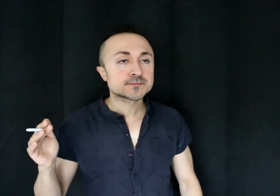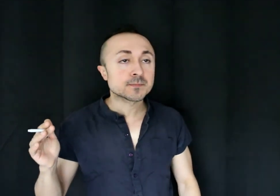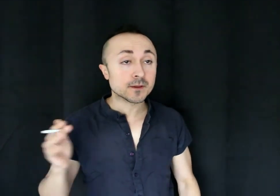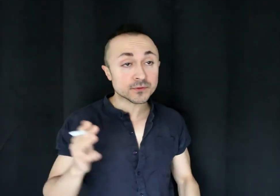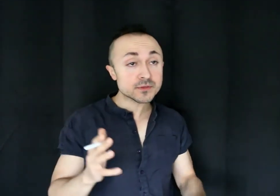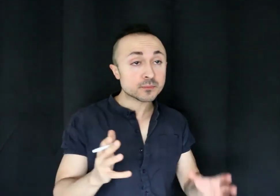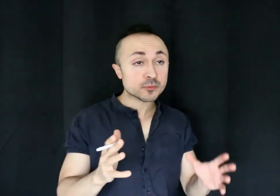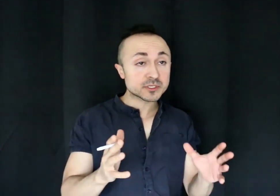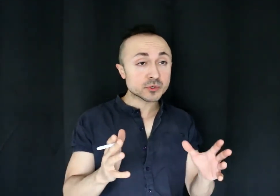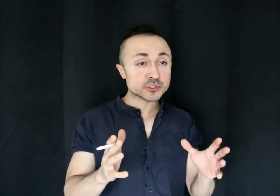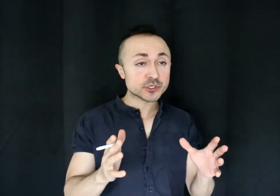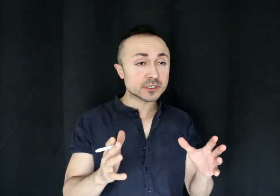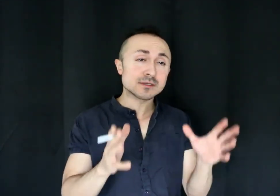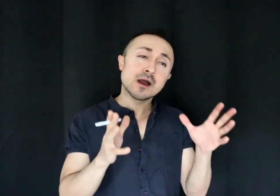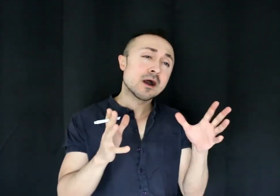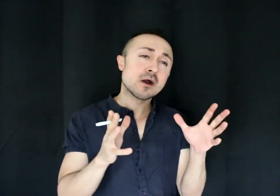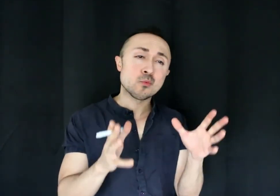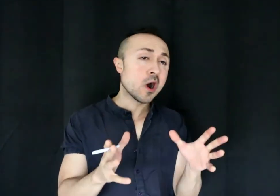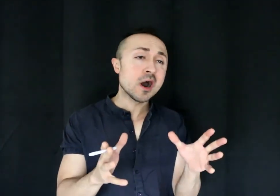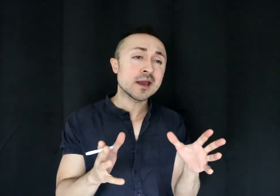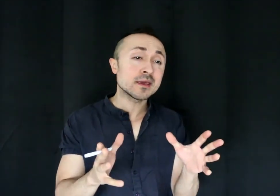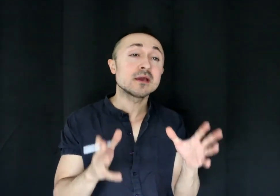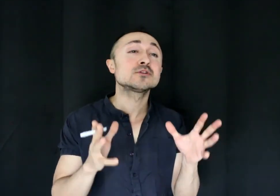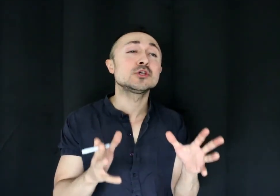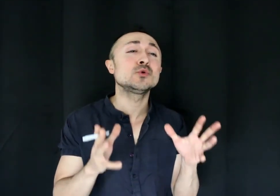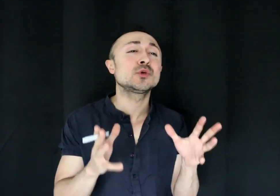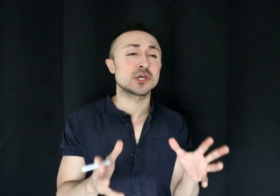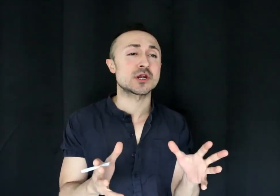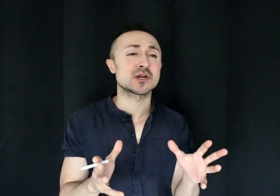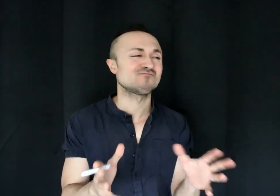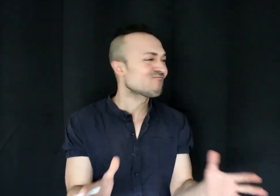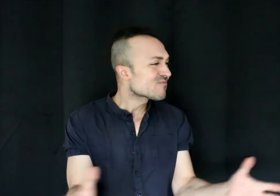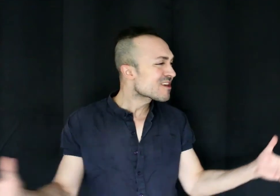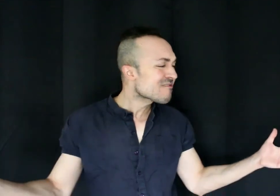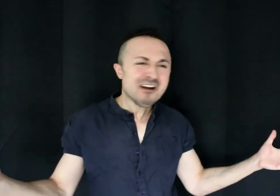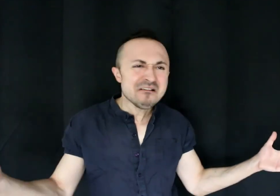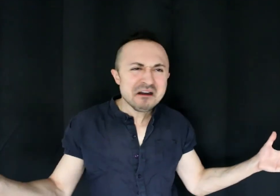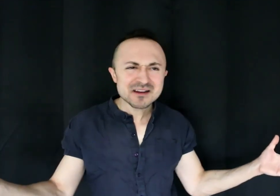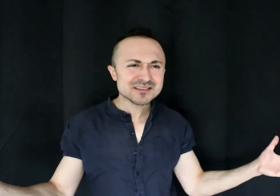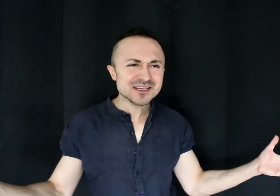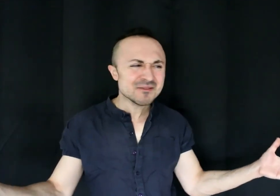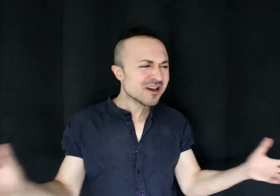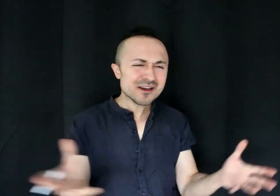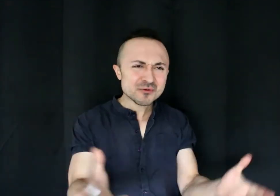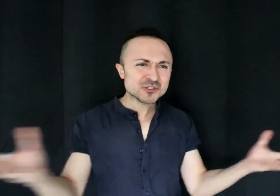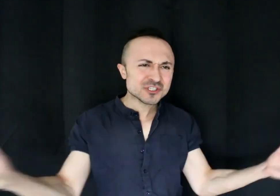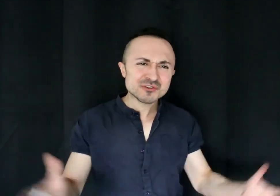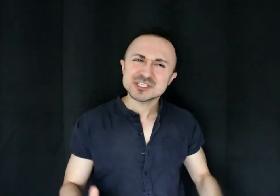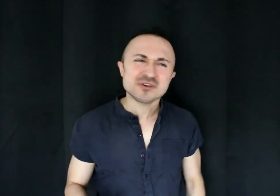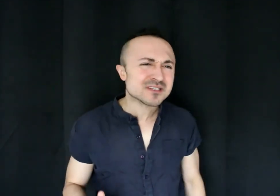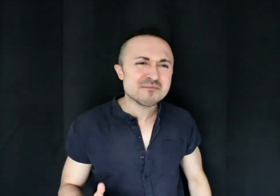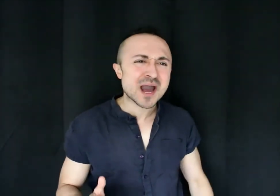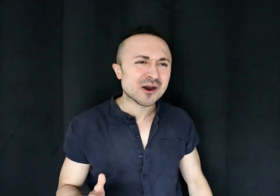I think the appropriate question is, why do you care? Honestly, I don't know what you're so stressed about.